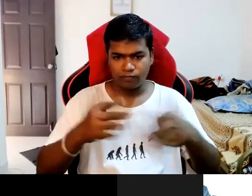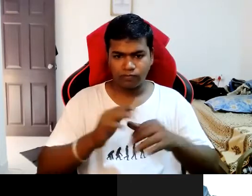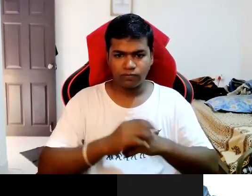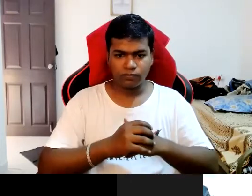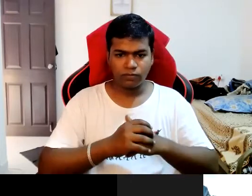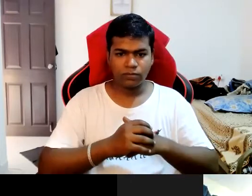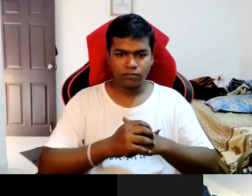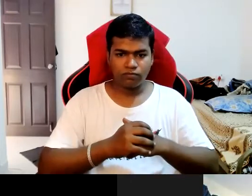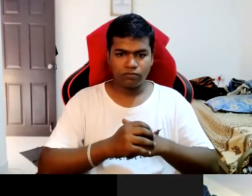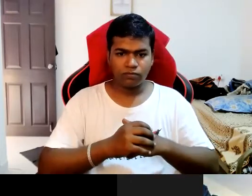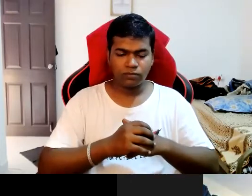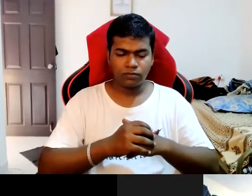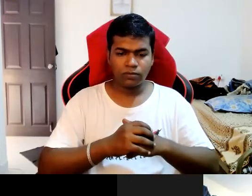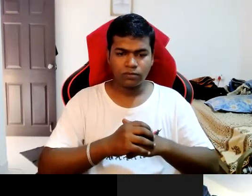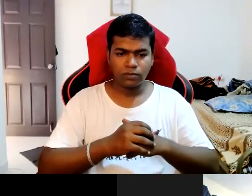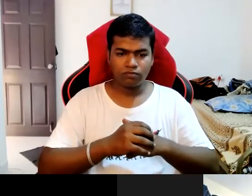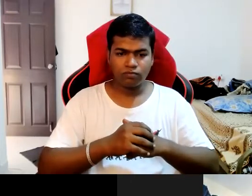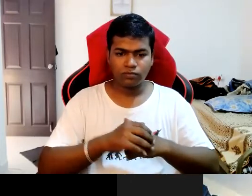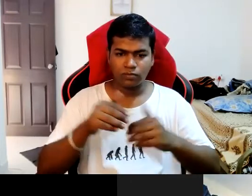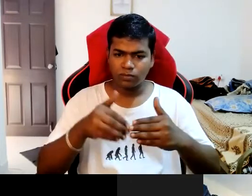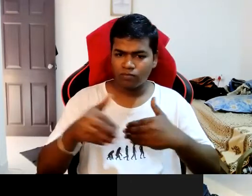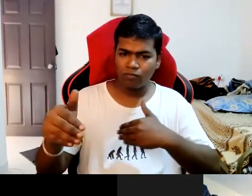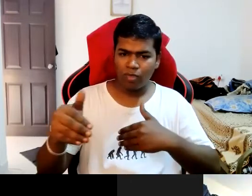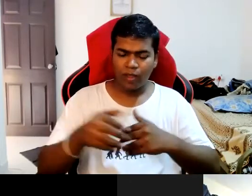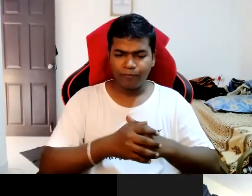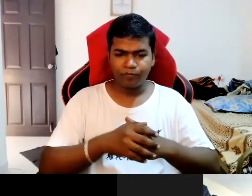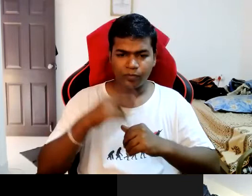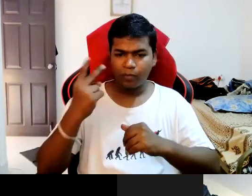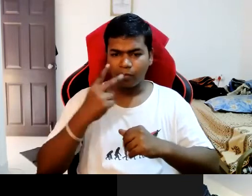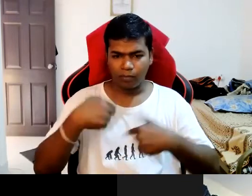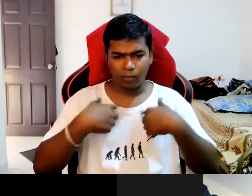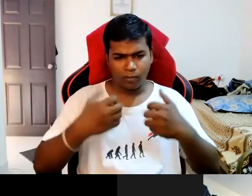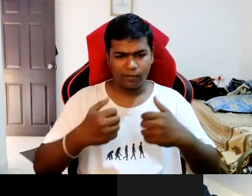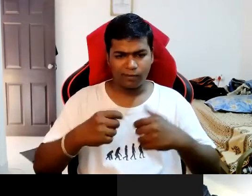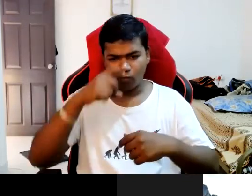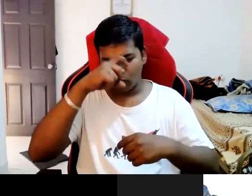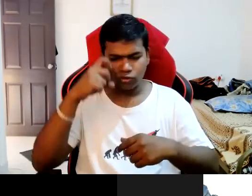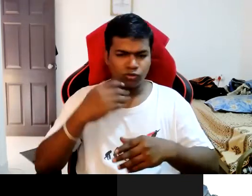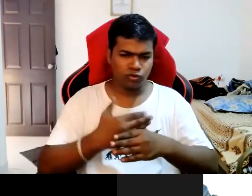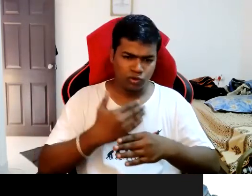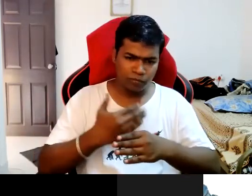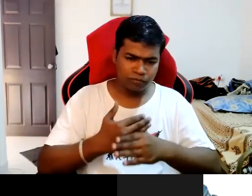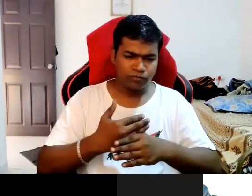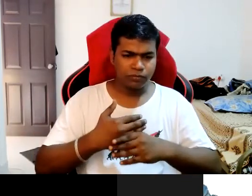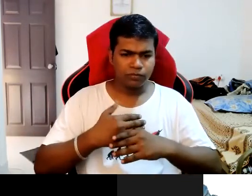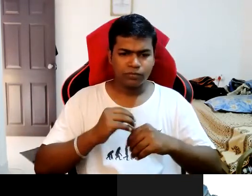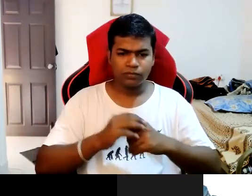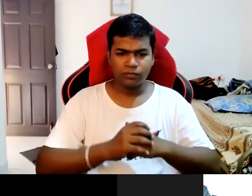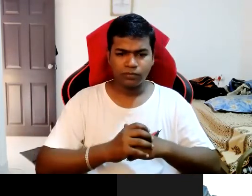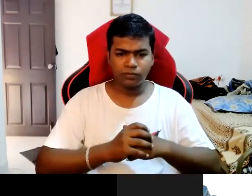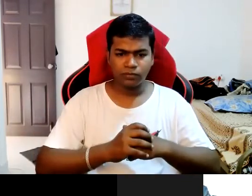their struggle. So I started looking my career. I want to do my job. I want to be a